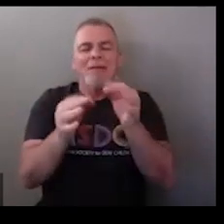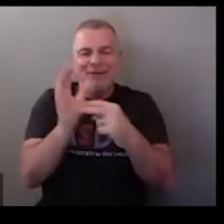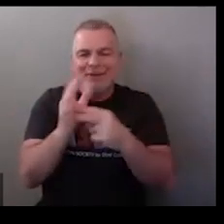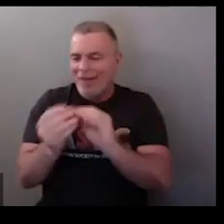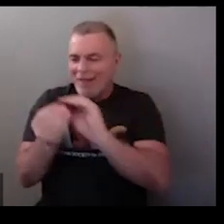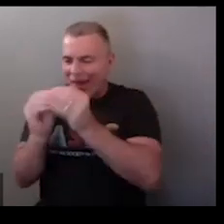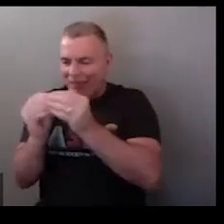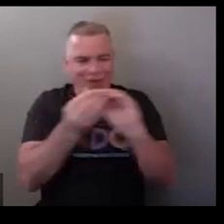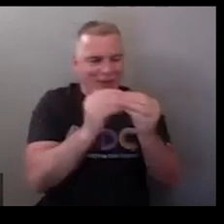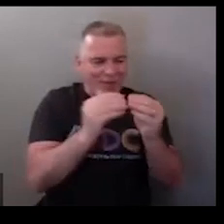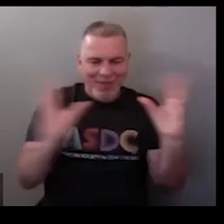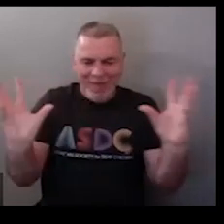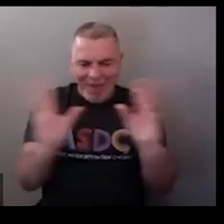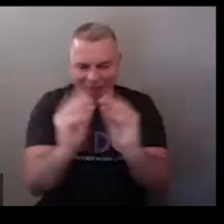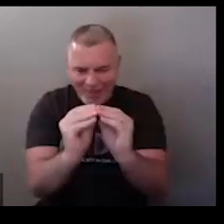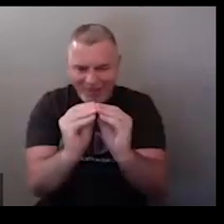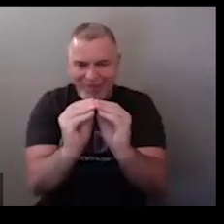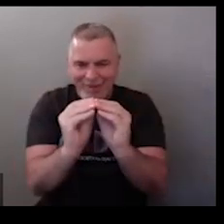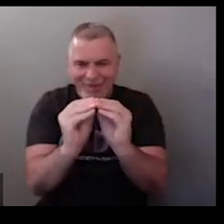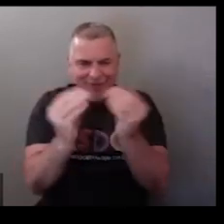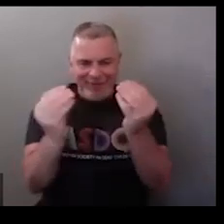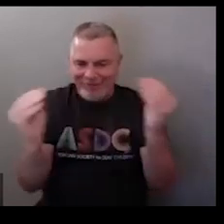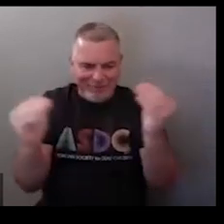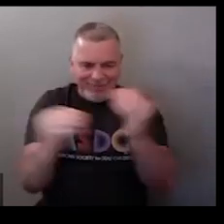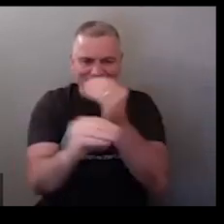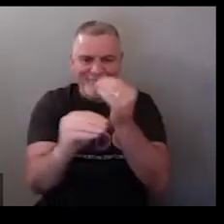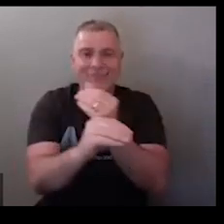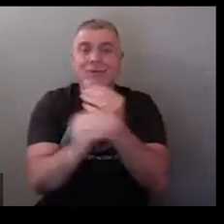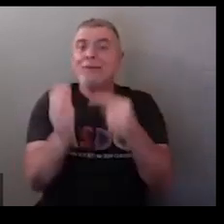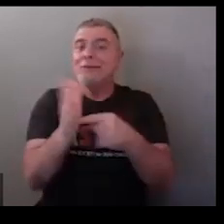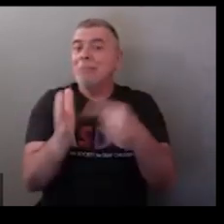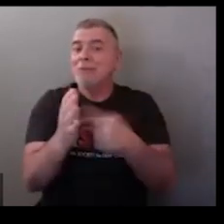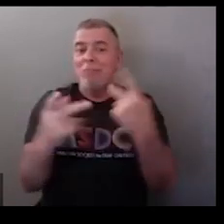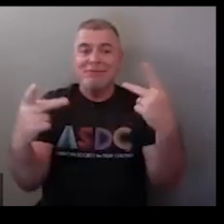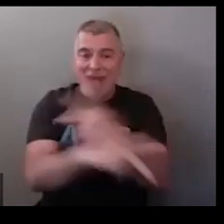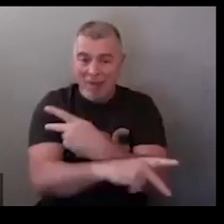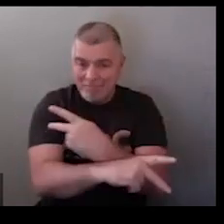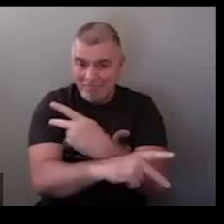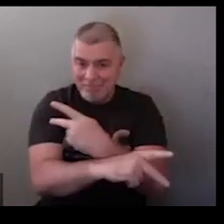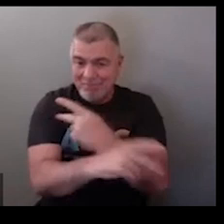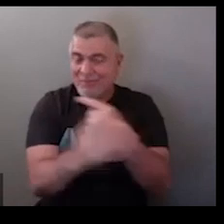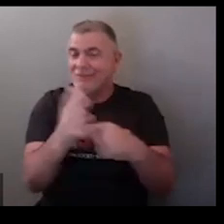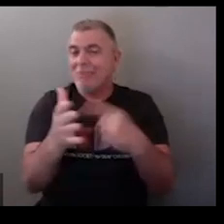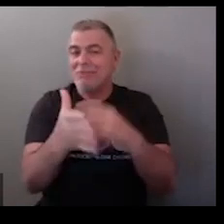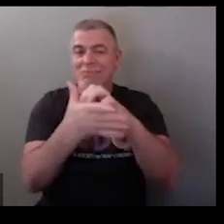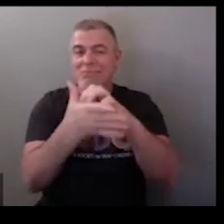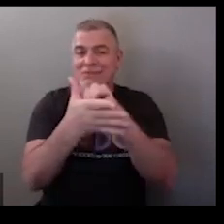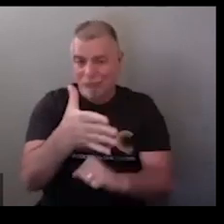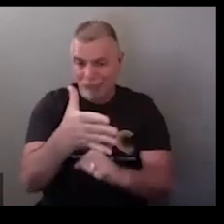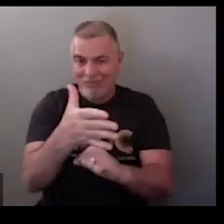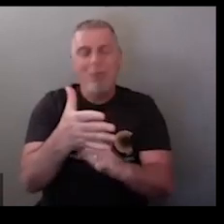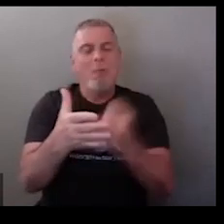and i'll explain a little bit about why this movement is the way it is because basically it signifies adding numbers together